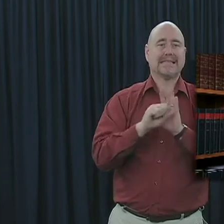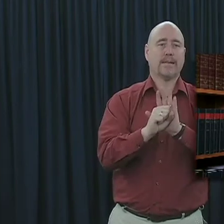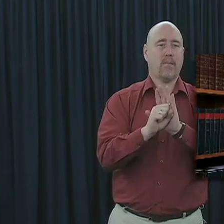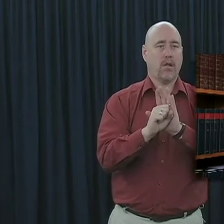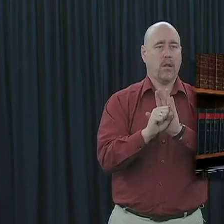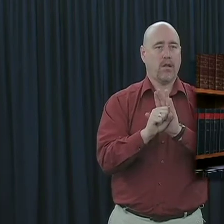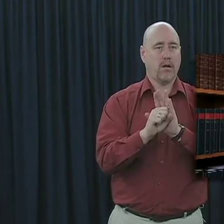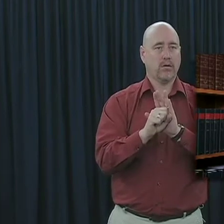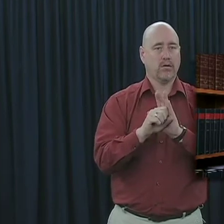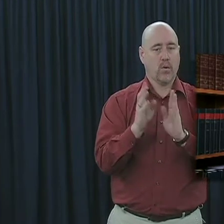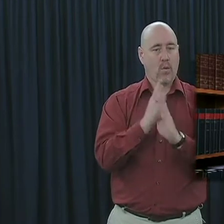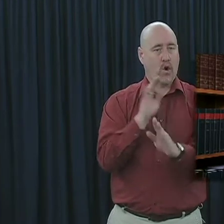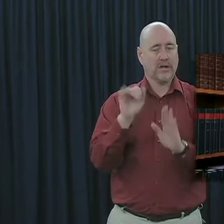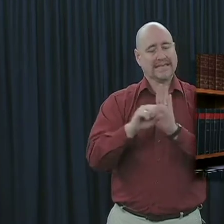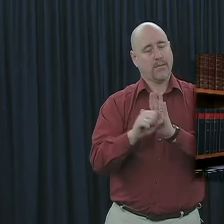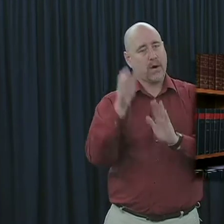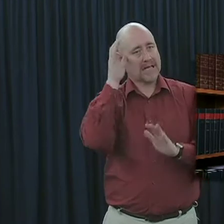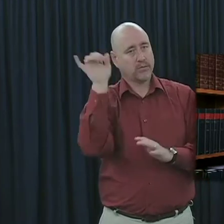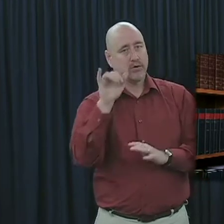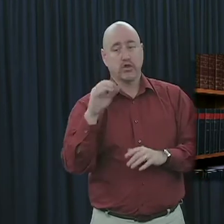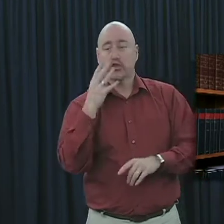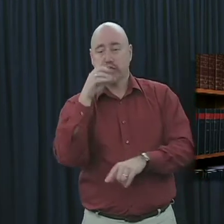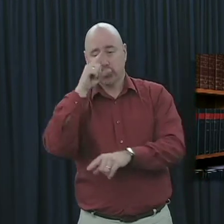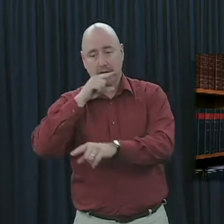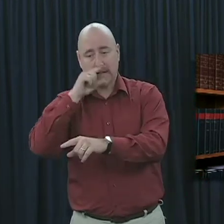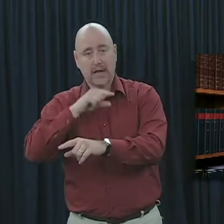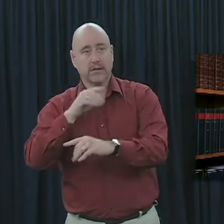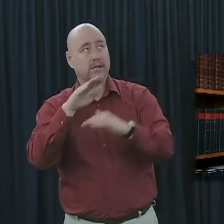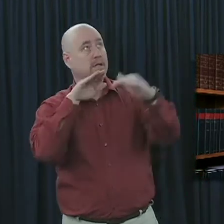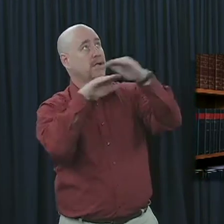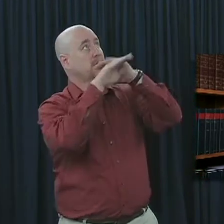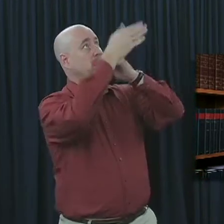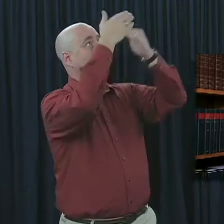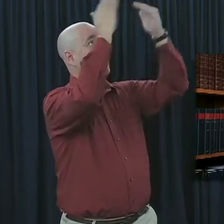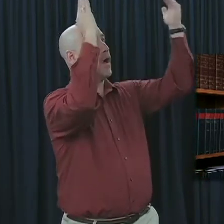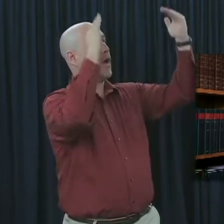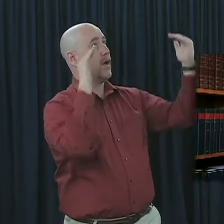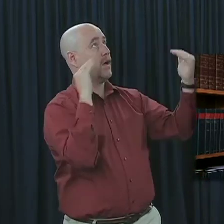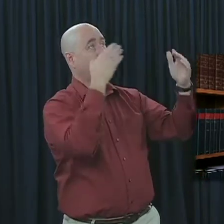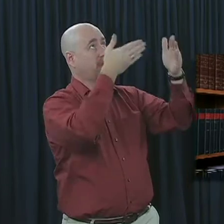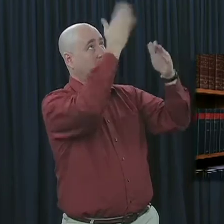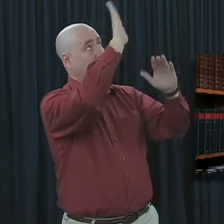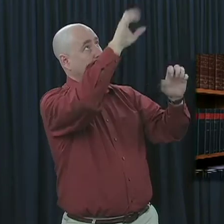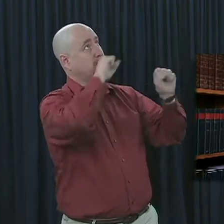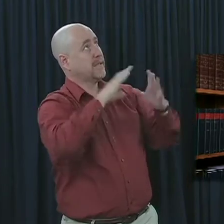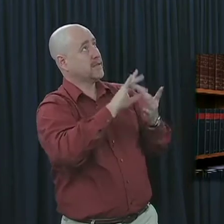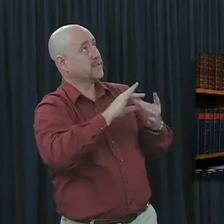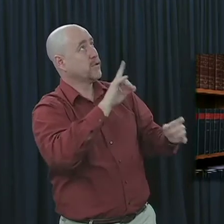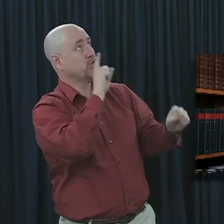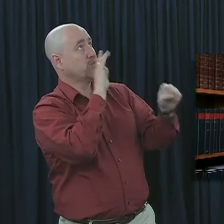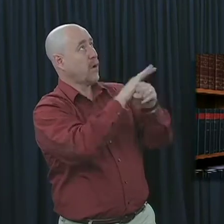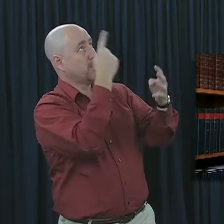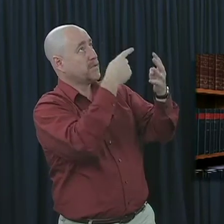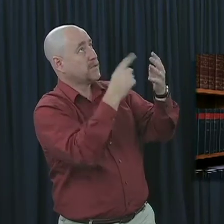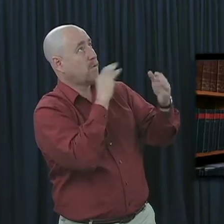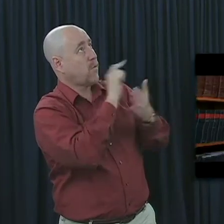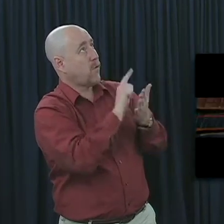of the fact that the Gentiles were not given equal access to God and to His spiritual blessings and promises under the old law.